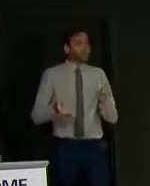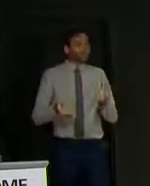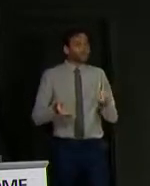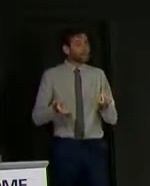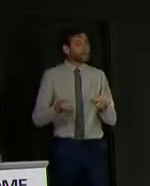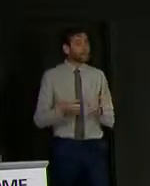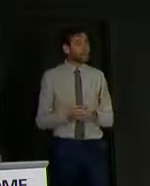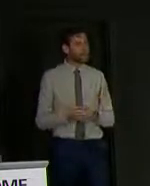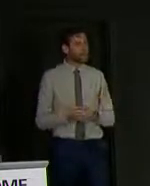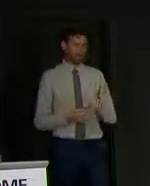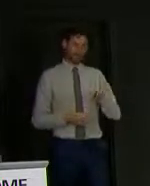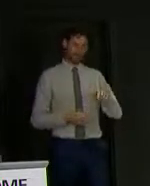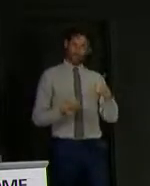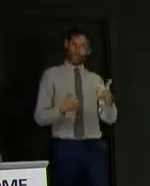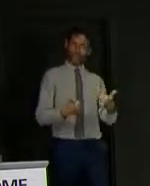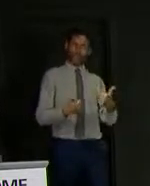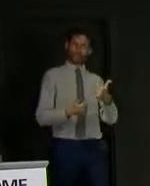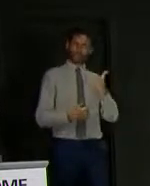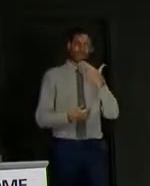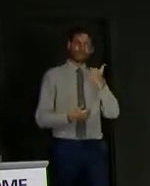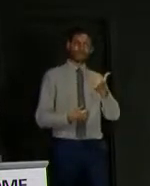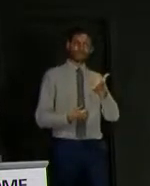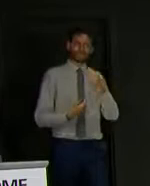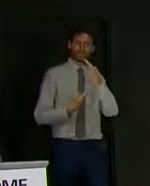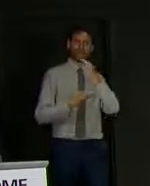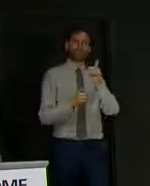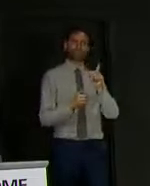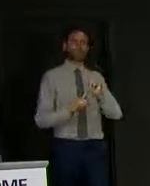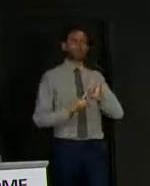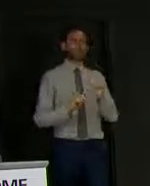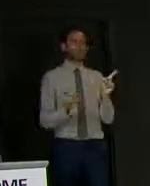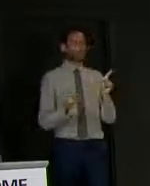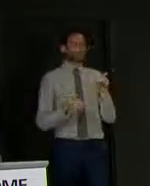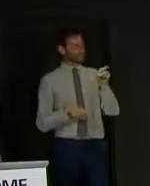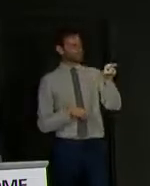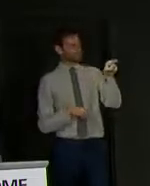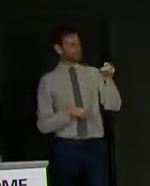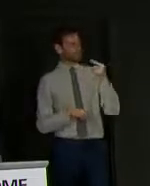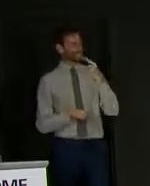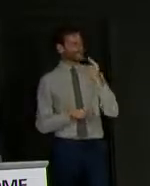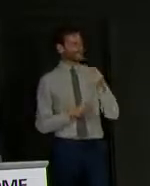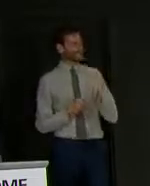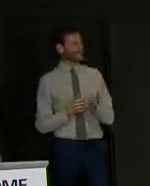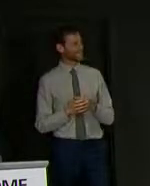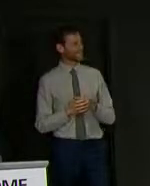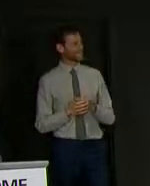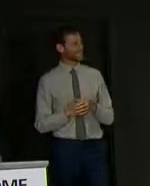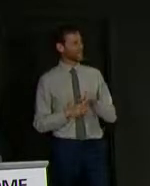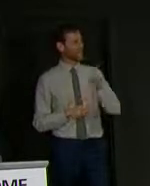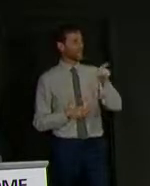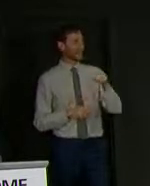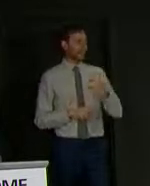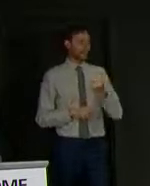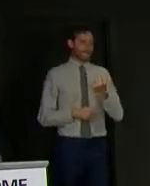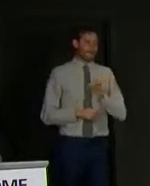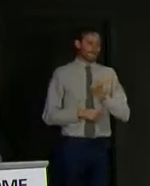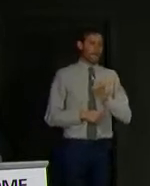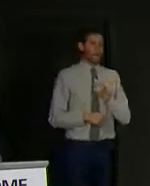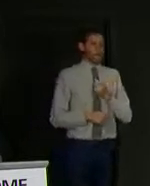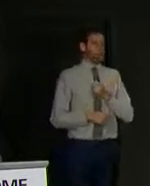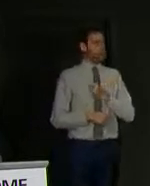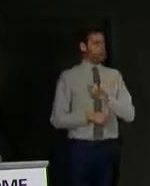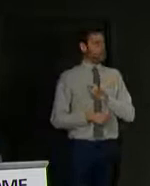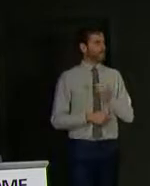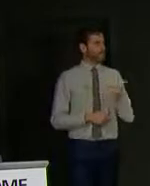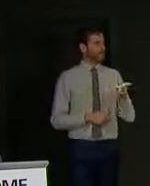These are all really good things. But you said you were nervous and I know you